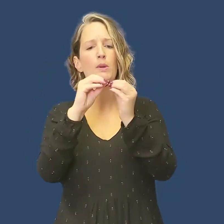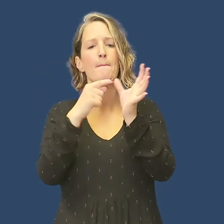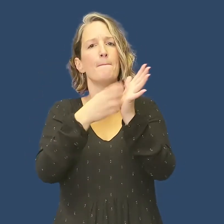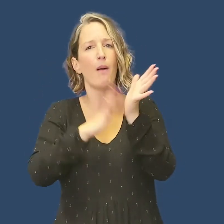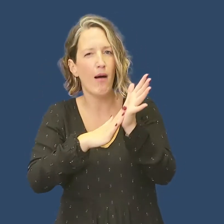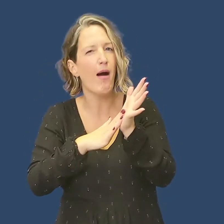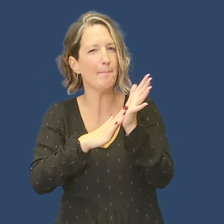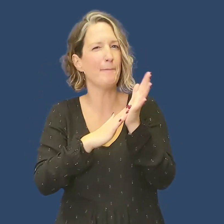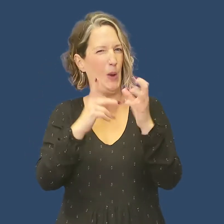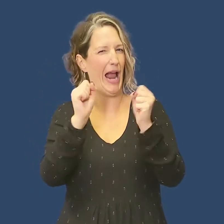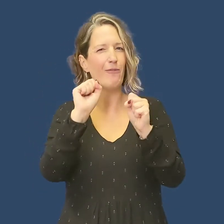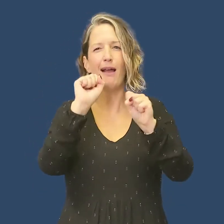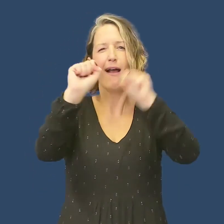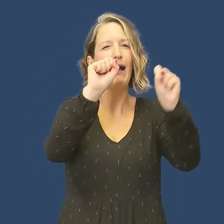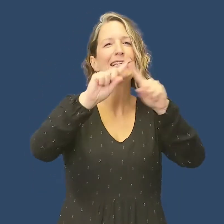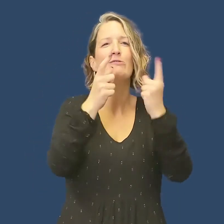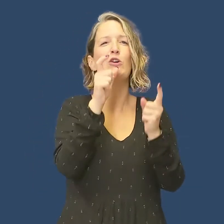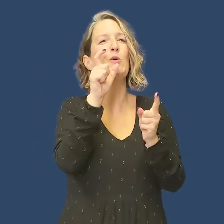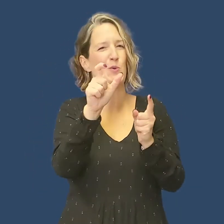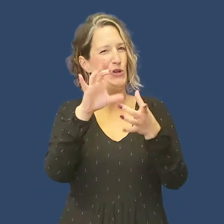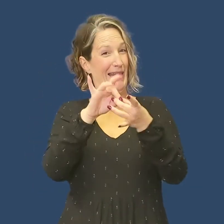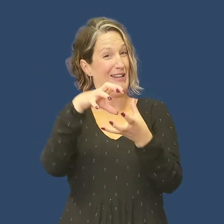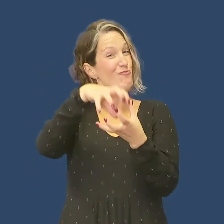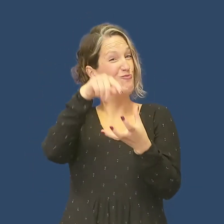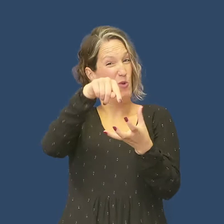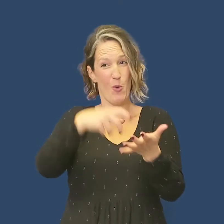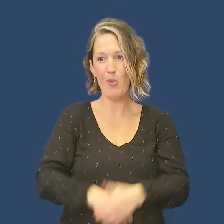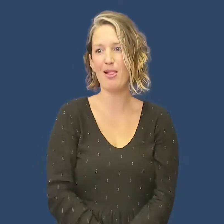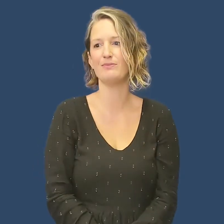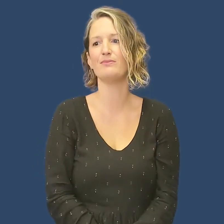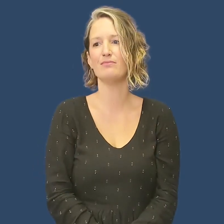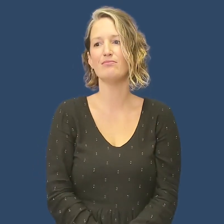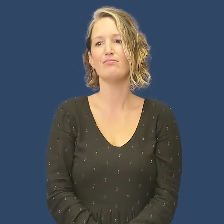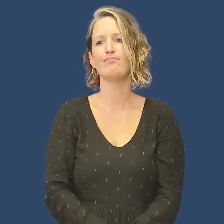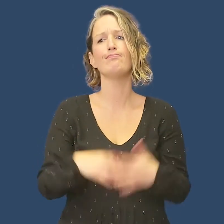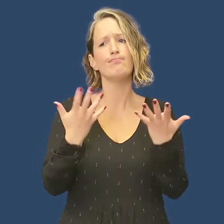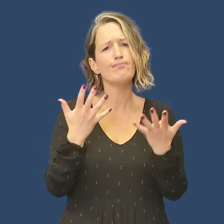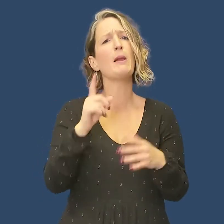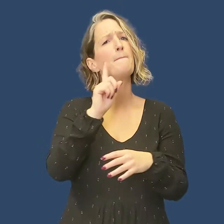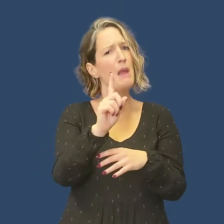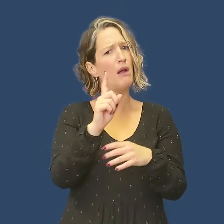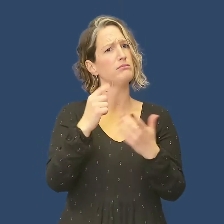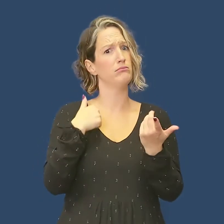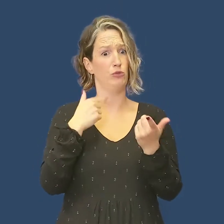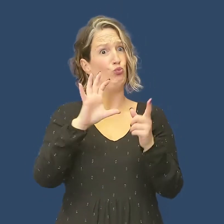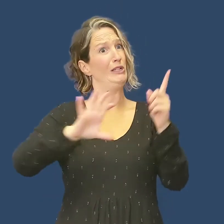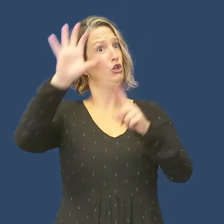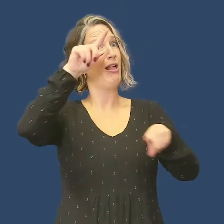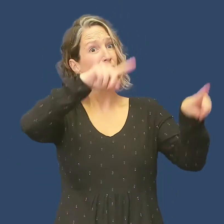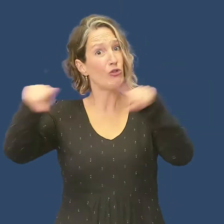a BAM. That's just one example from spoken English. They're all referring to the same bread roll, so we know that there's a high degree